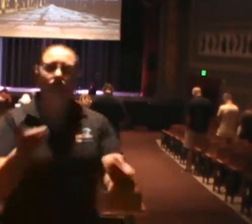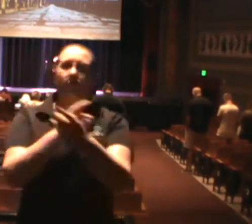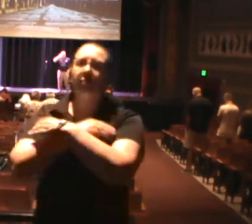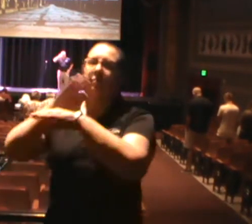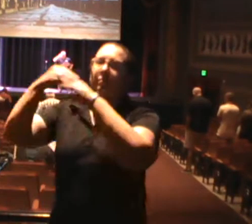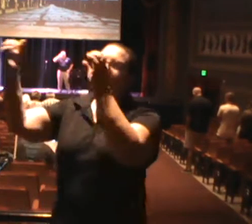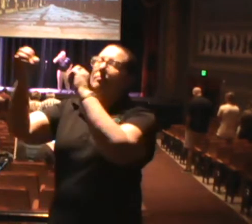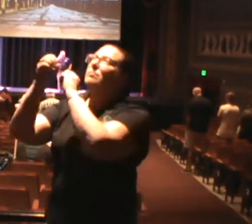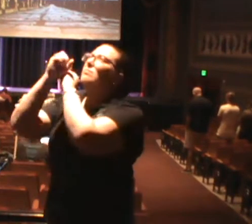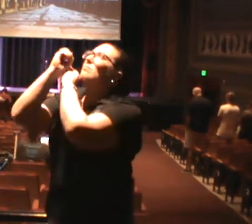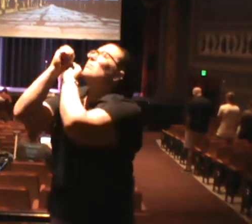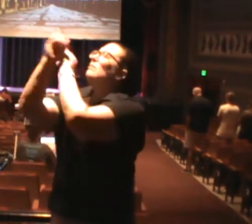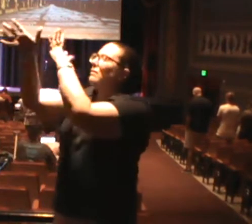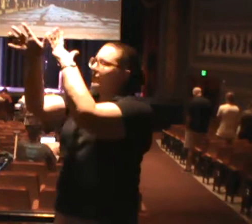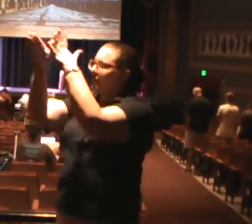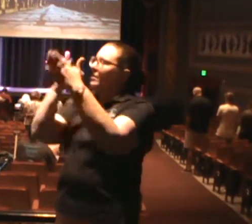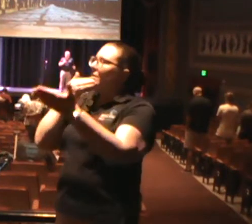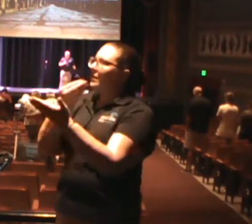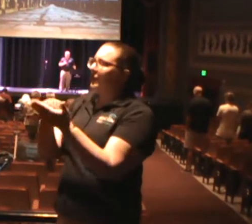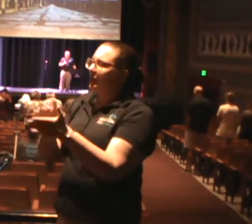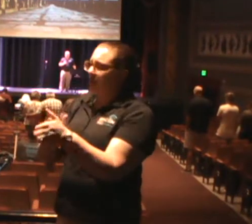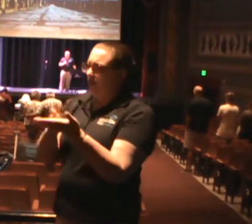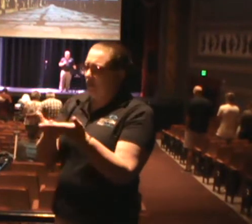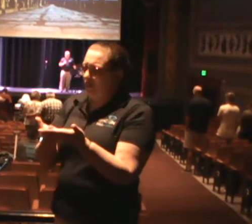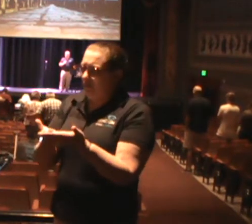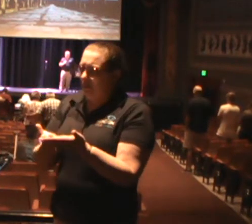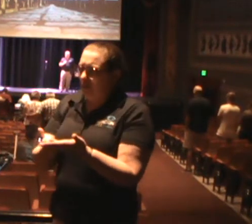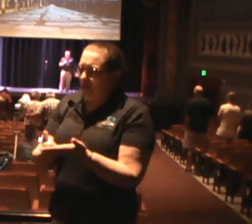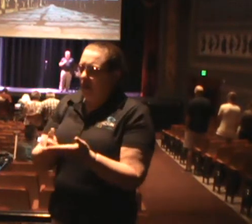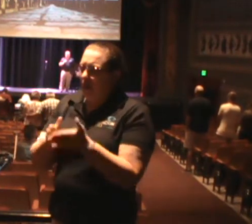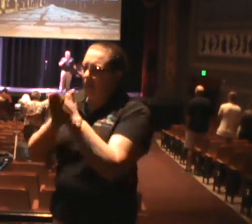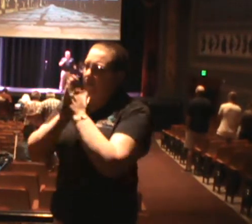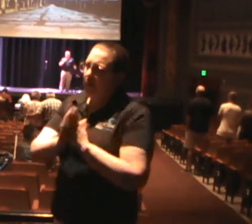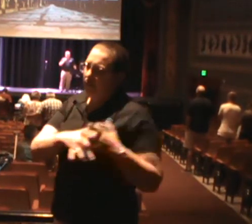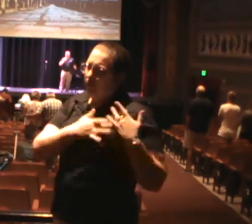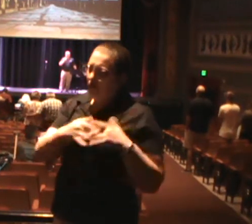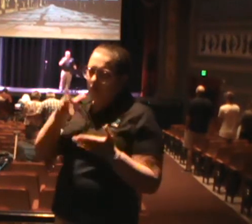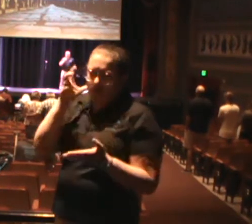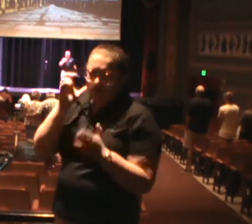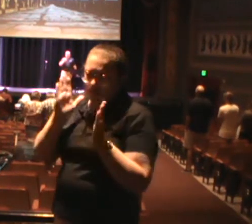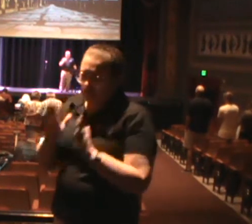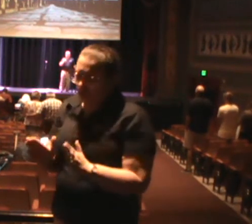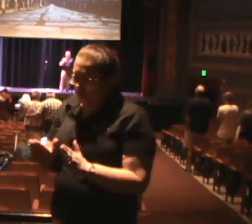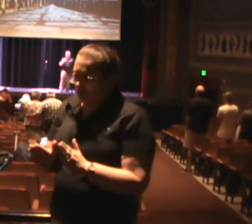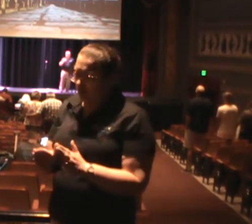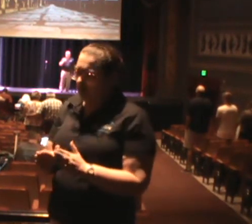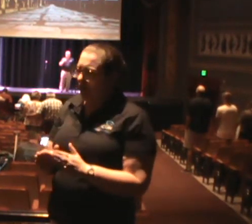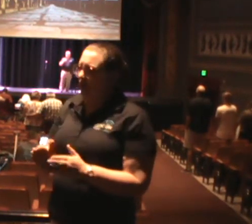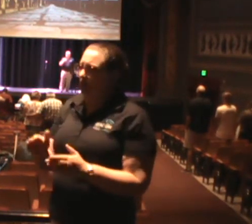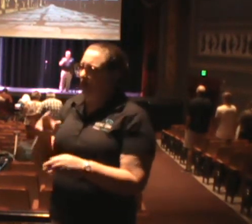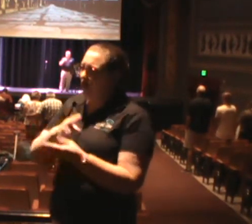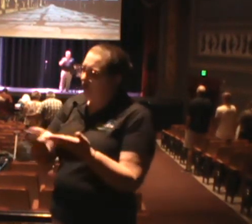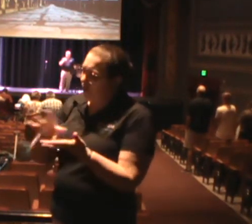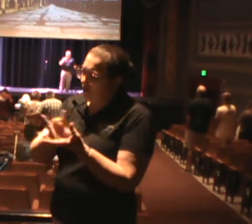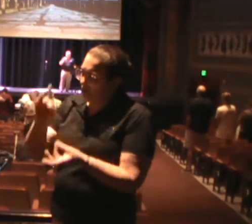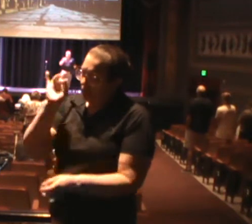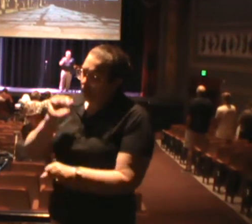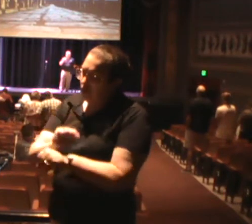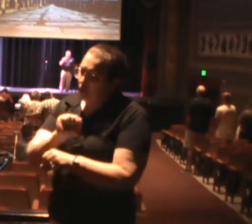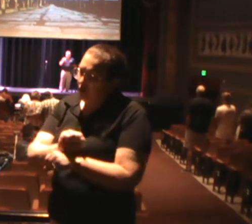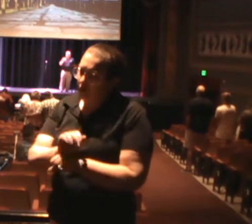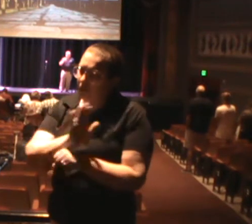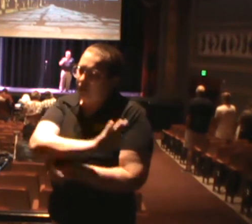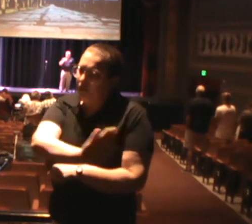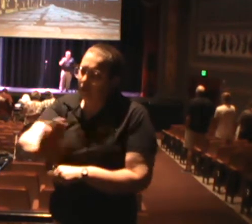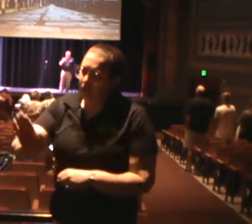increase, and you would get all the glory. pray for the hearts of the hearers today. That the Holy Spirit would work in their hearts. And Lord, I